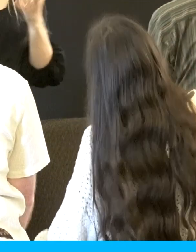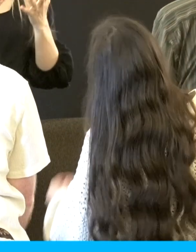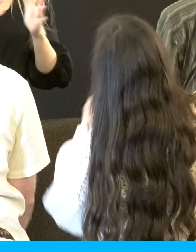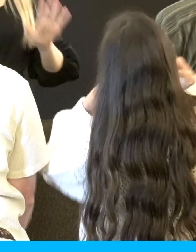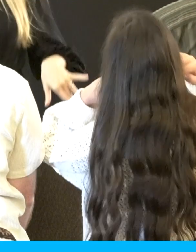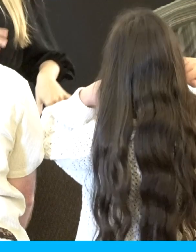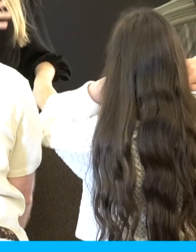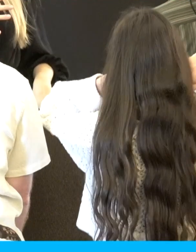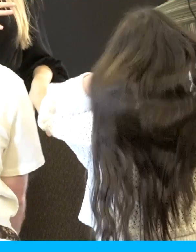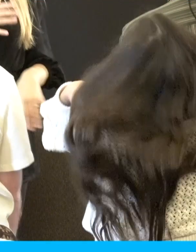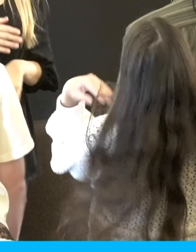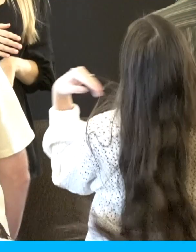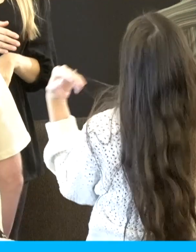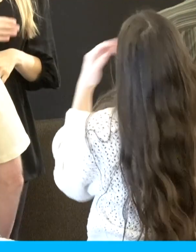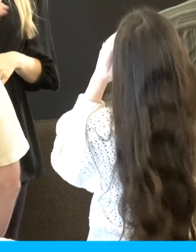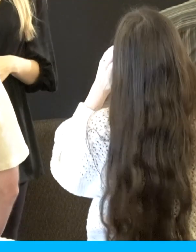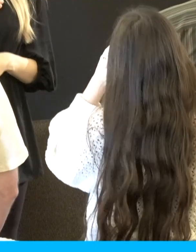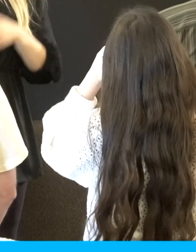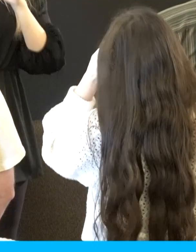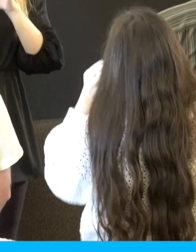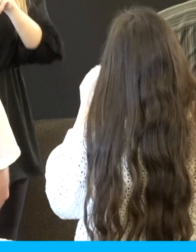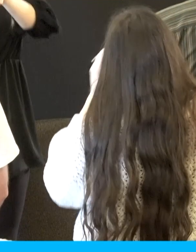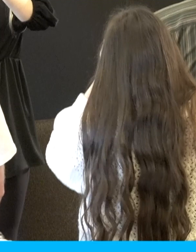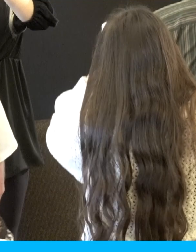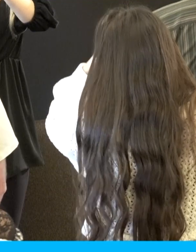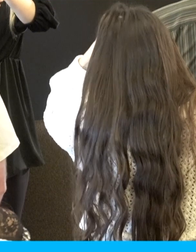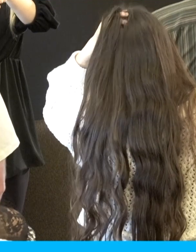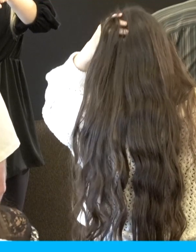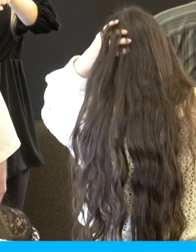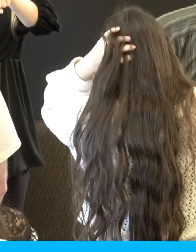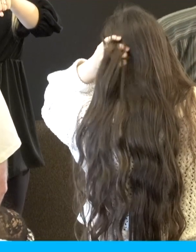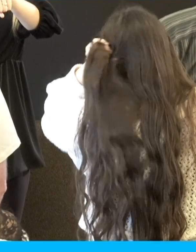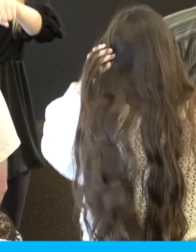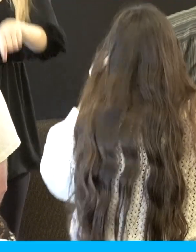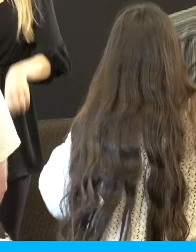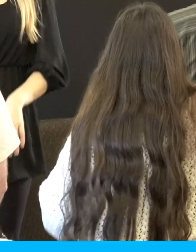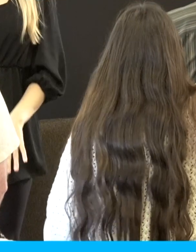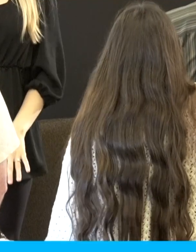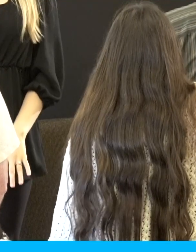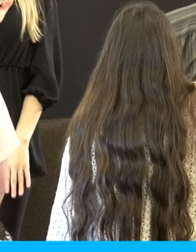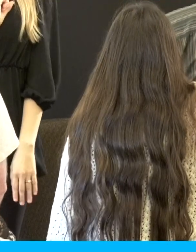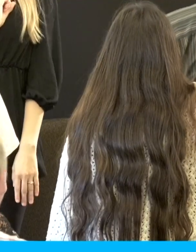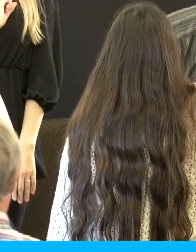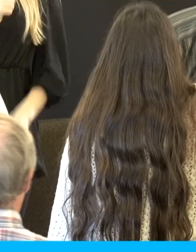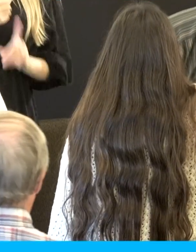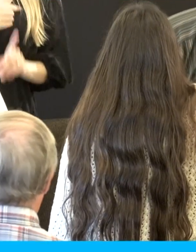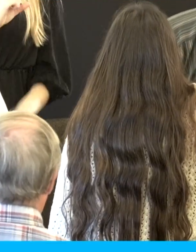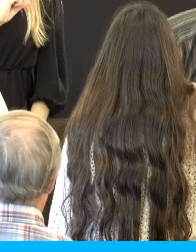this warning to heart before you have to correct them. They would correct themselves. And they would come back to that place of sensing your